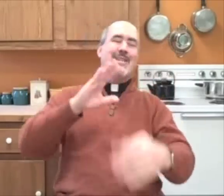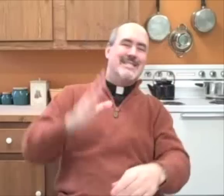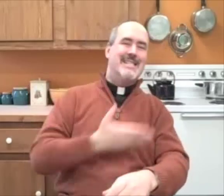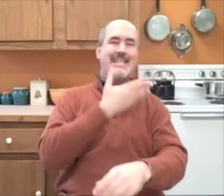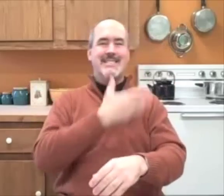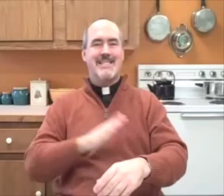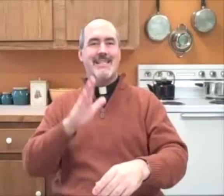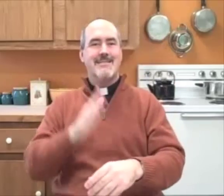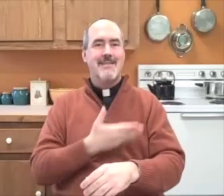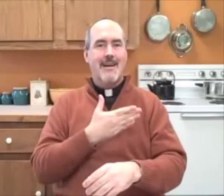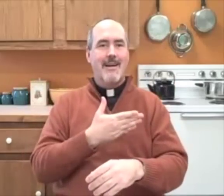singing as well.